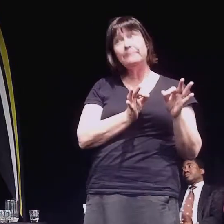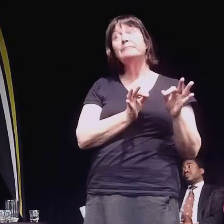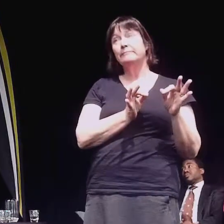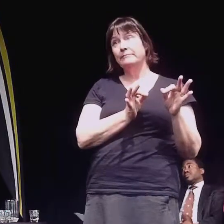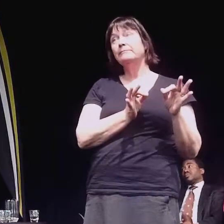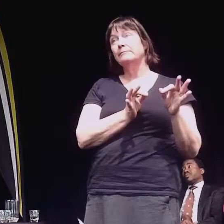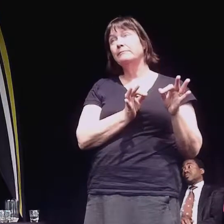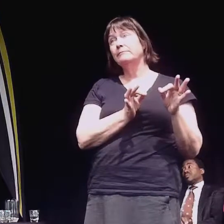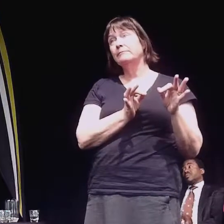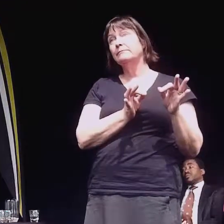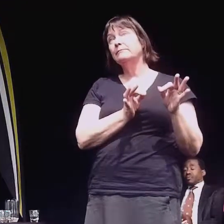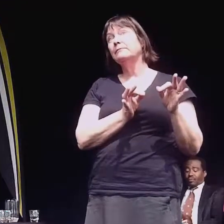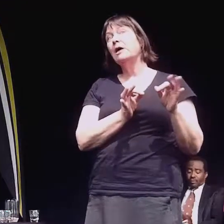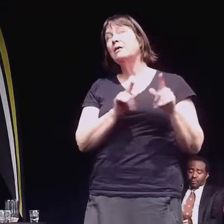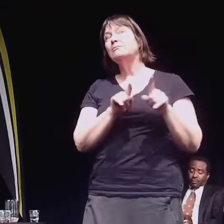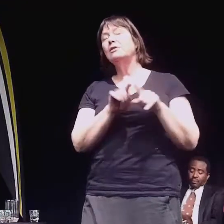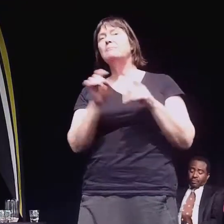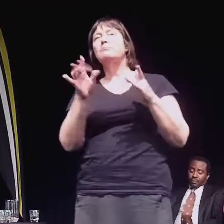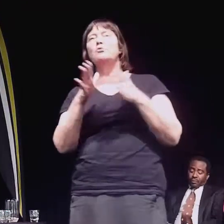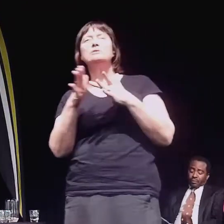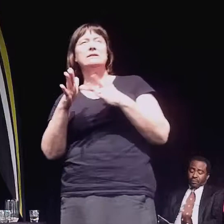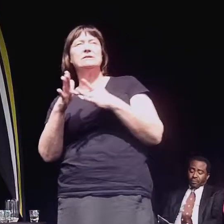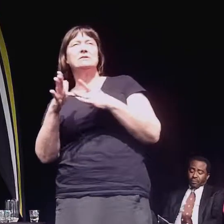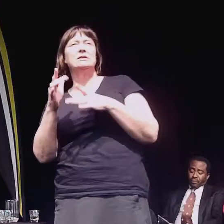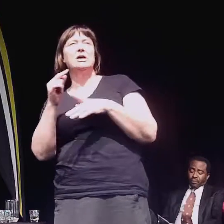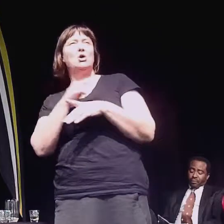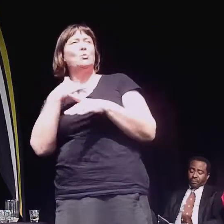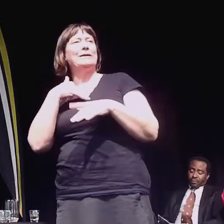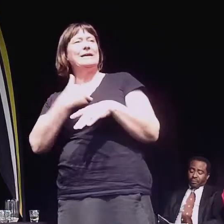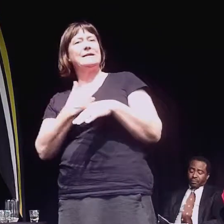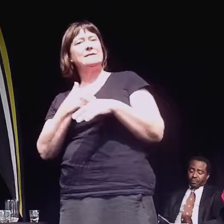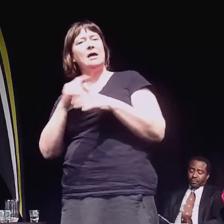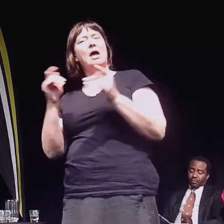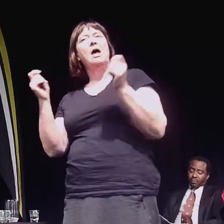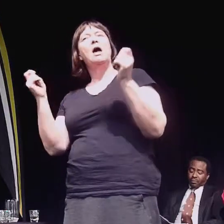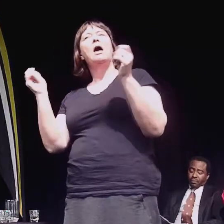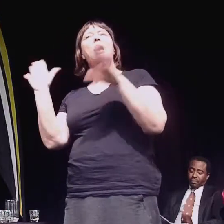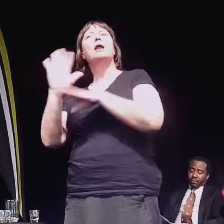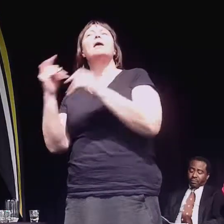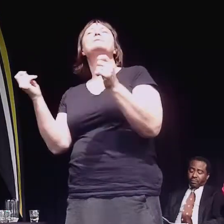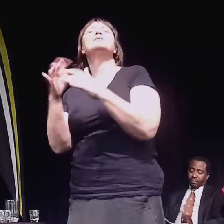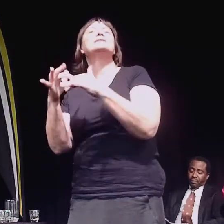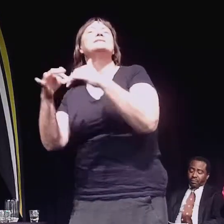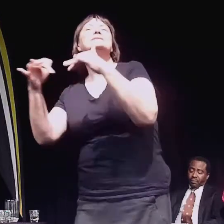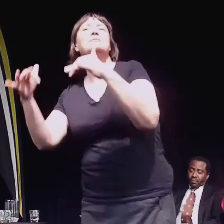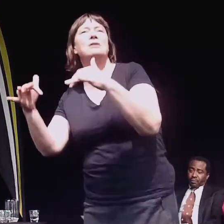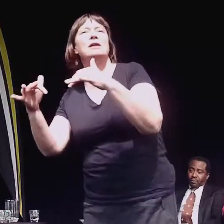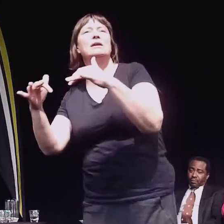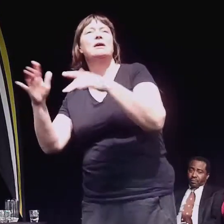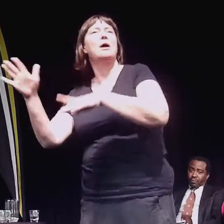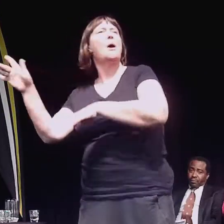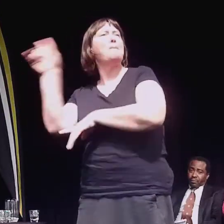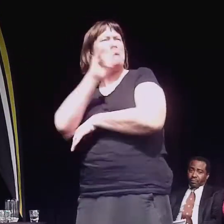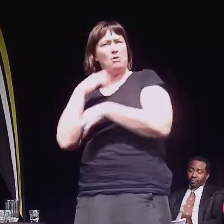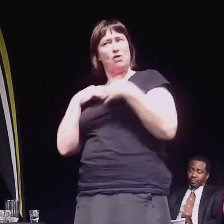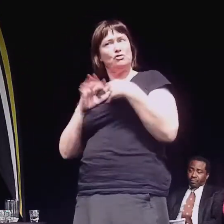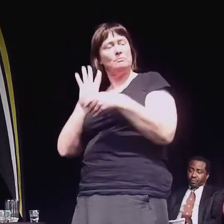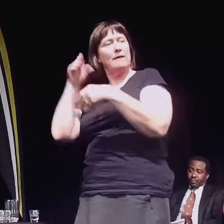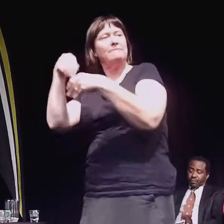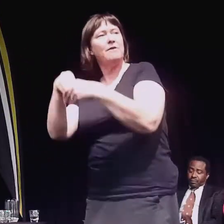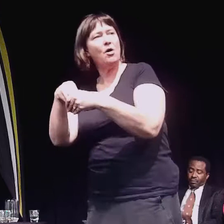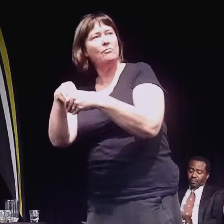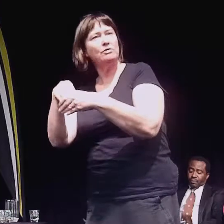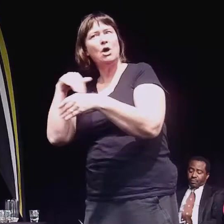I would see a keen component of that, of having a climate change assembly made up of local citizens who are interested in the area and engaging. Because without